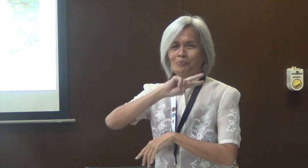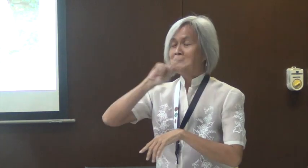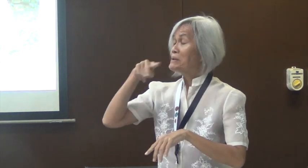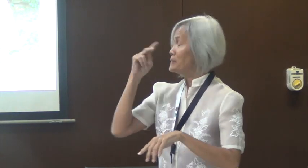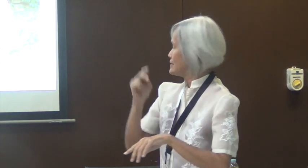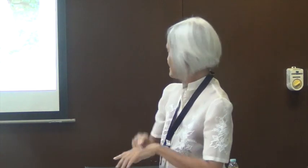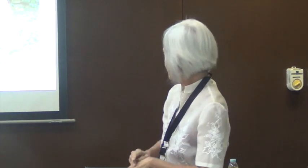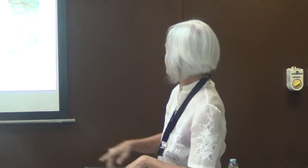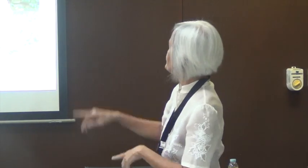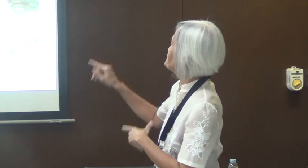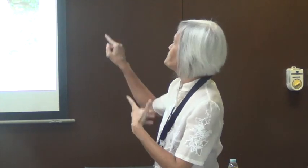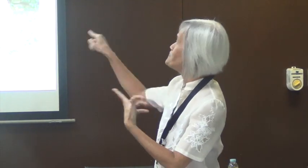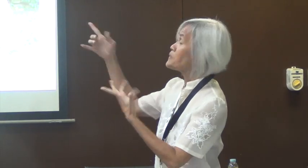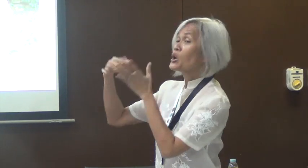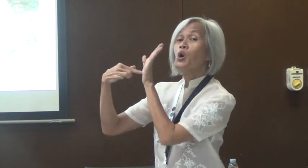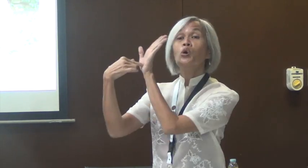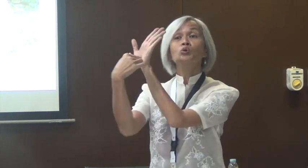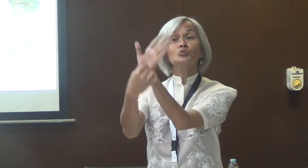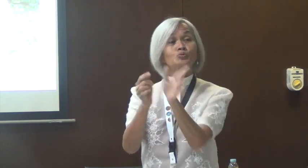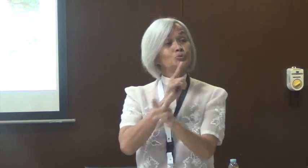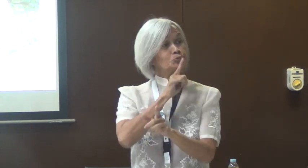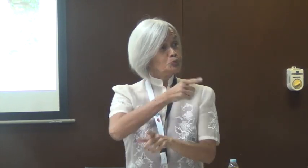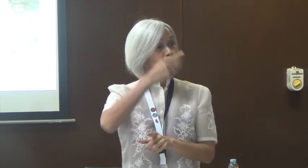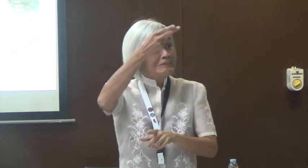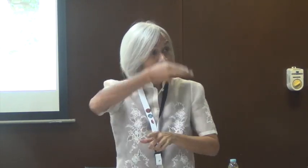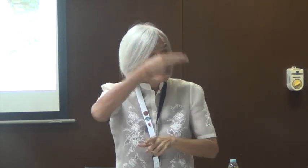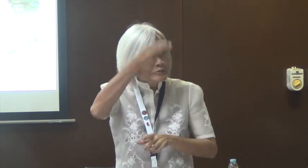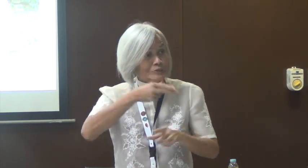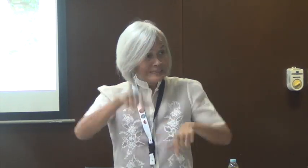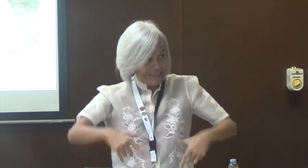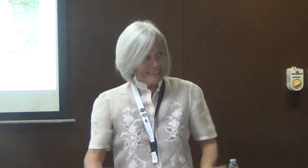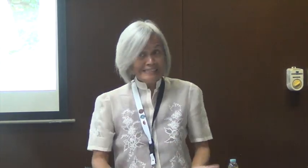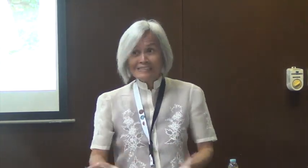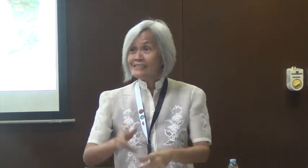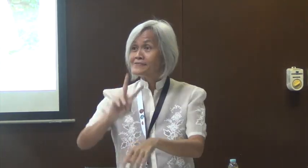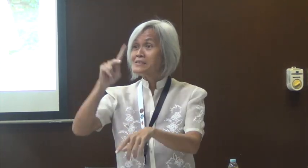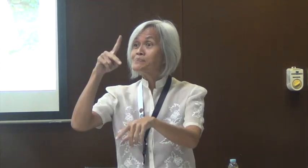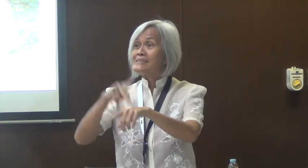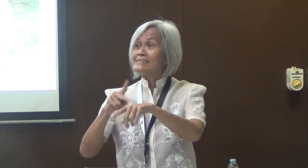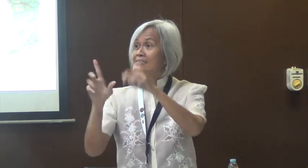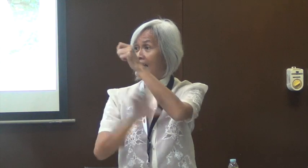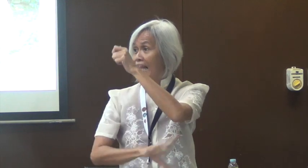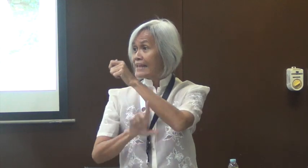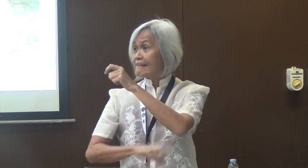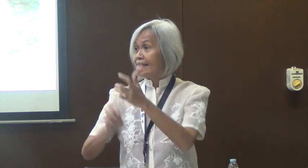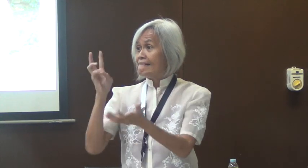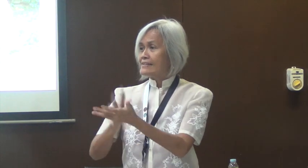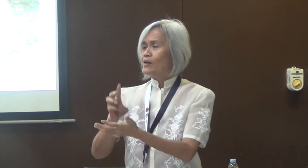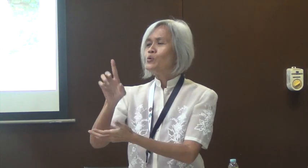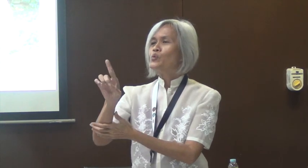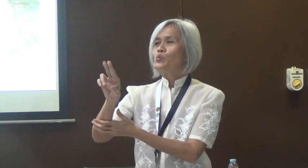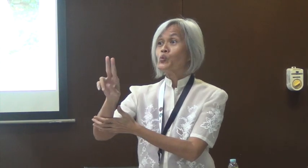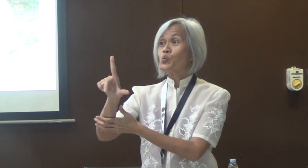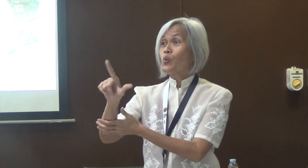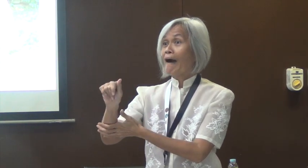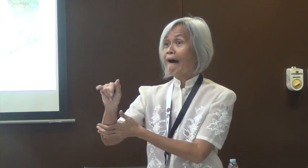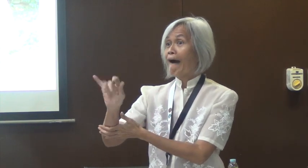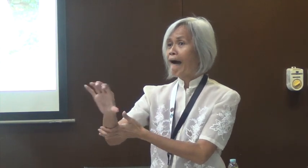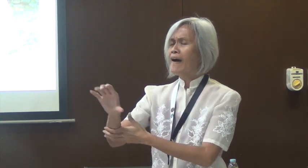Teatro Silege of Filipinas in 2004, who presented about the history of sign language here in the Philippines. And this happened in